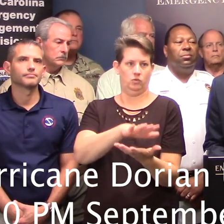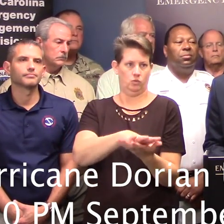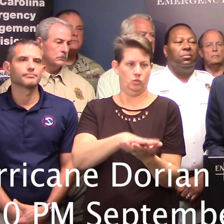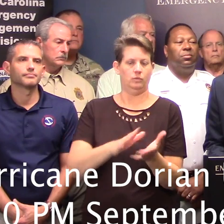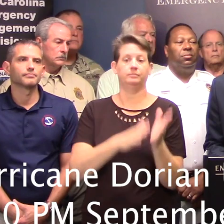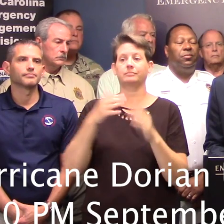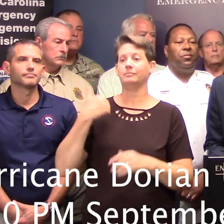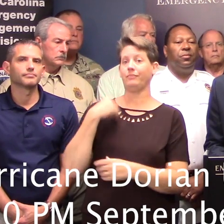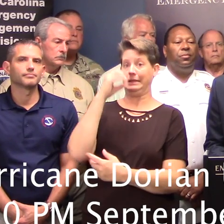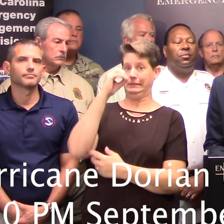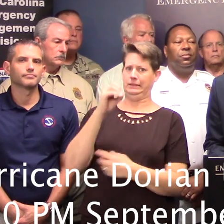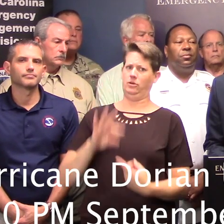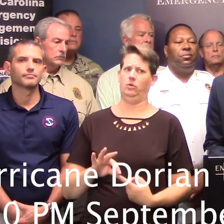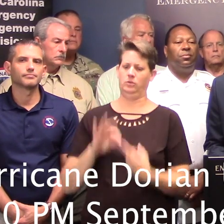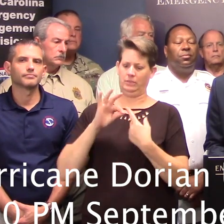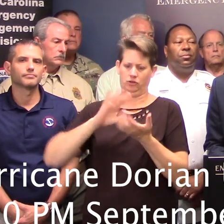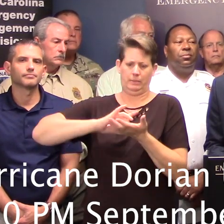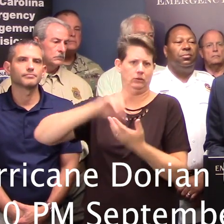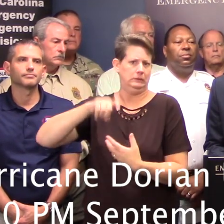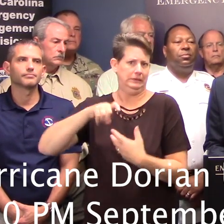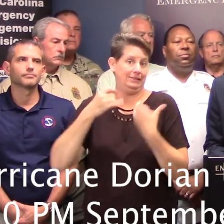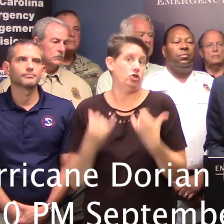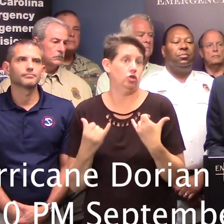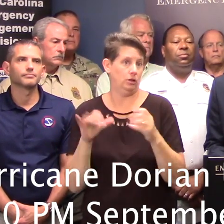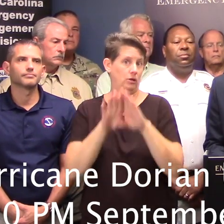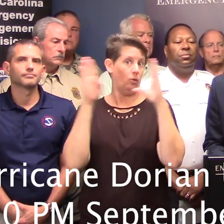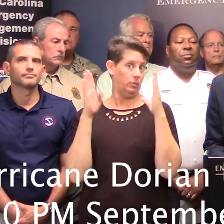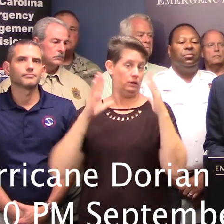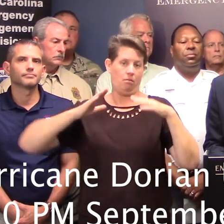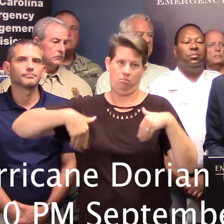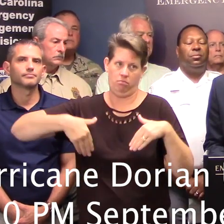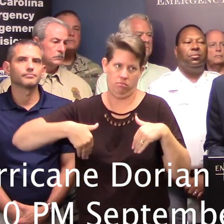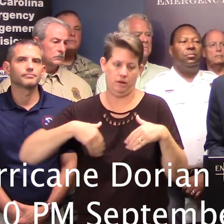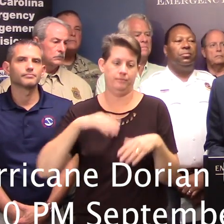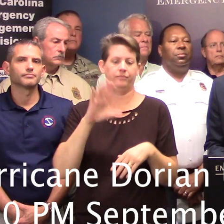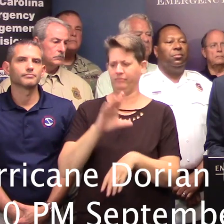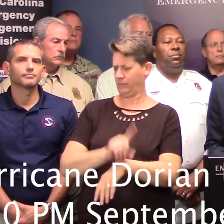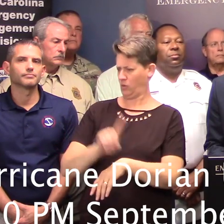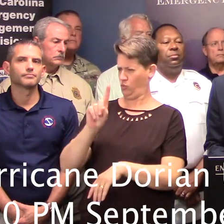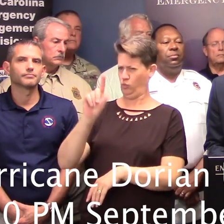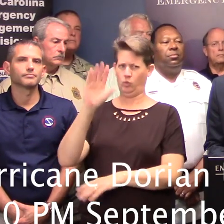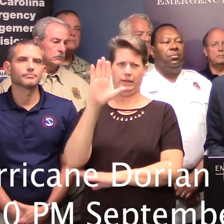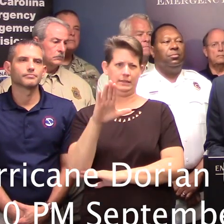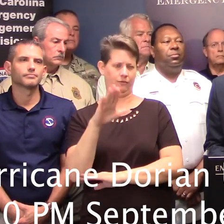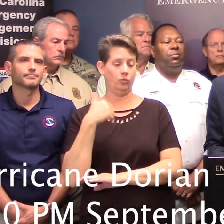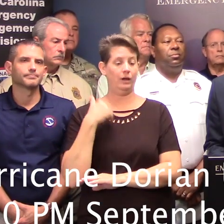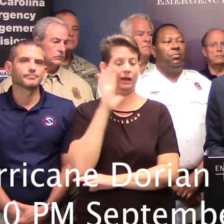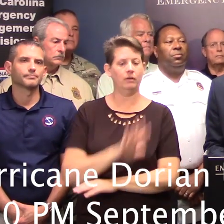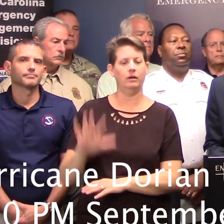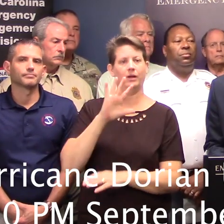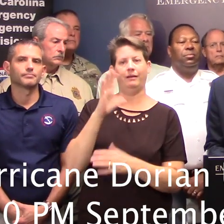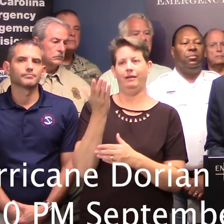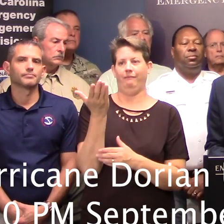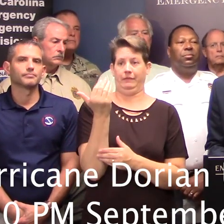We have zero special medical needs shelters currently open. As of 1.20 p.m., we have a total population